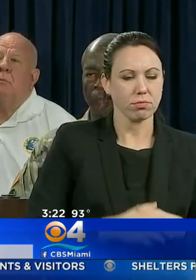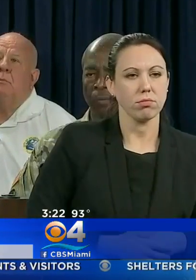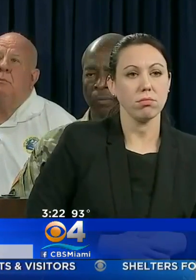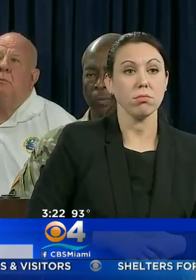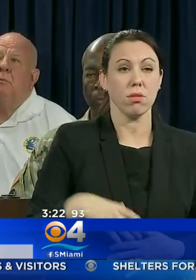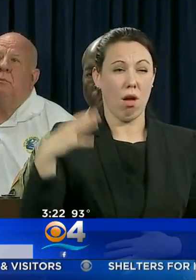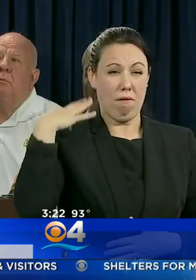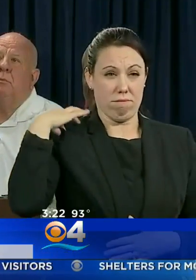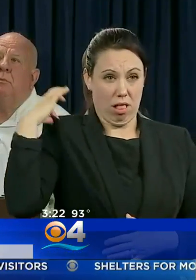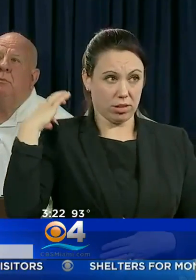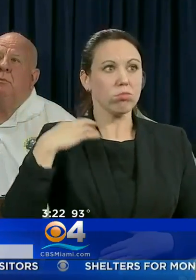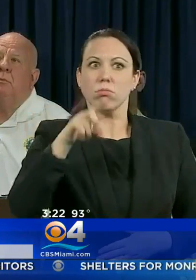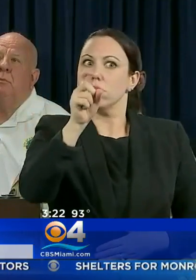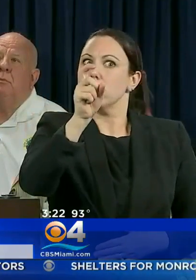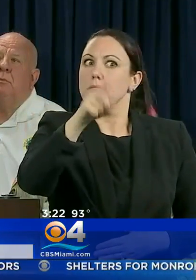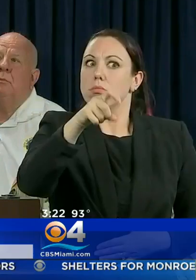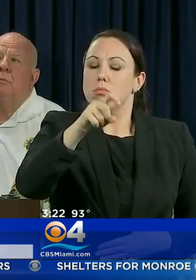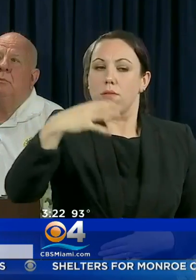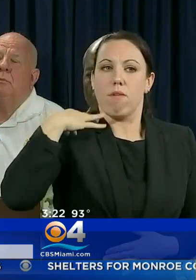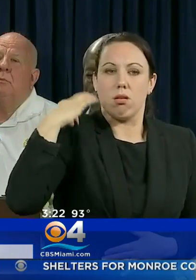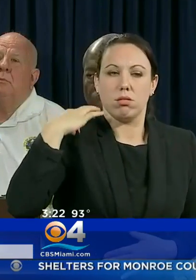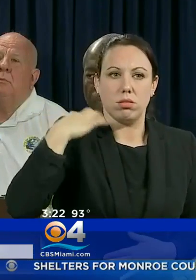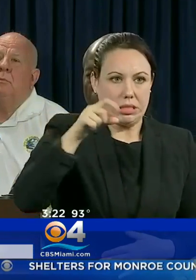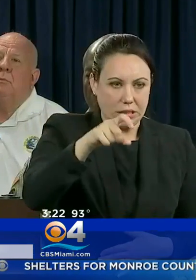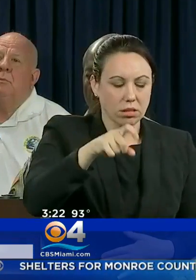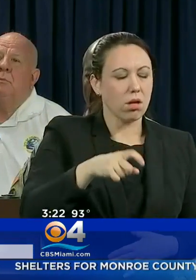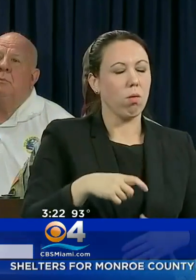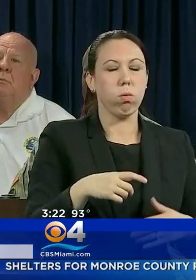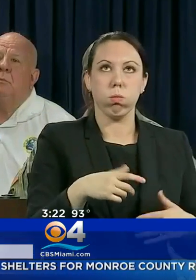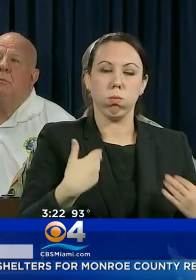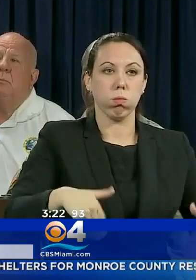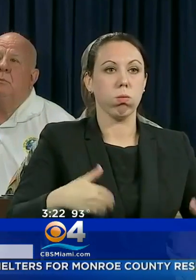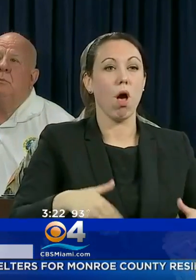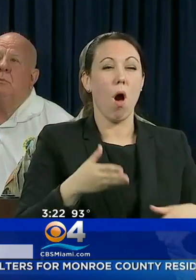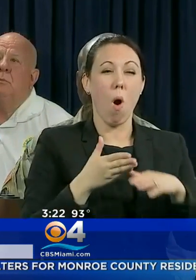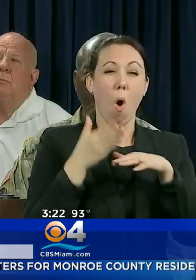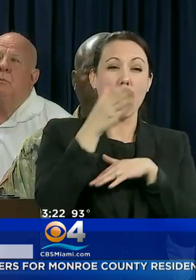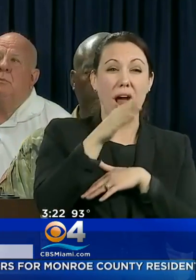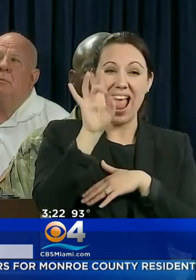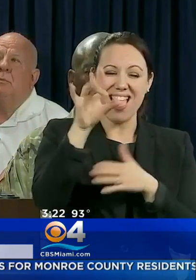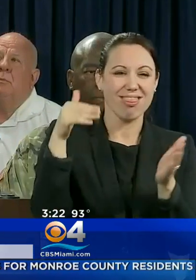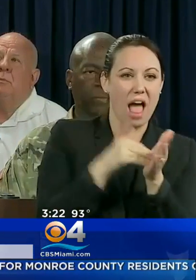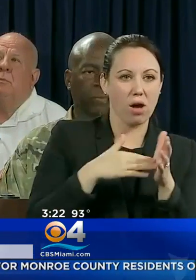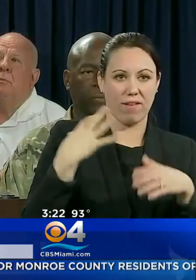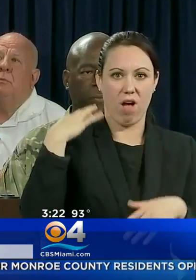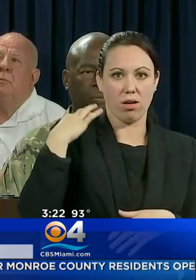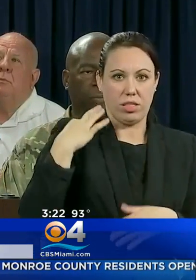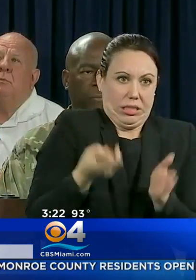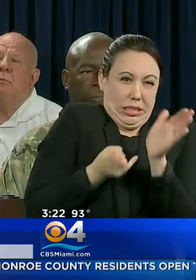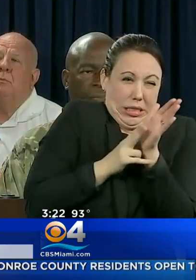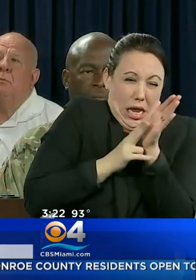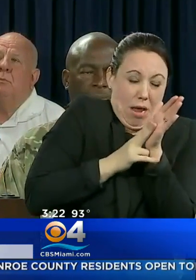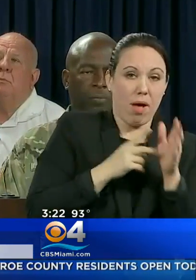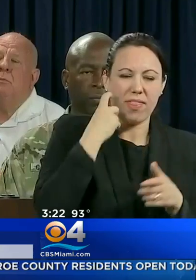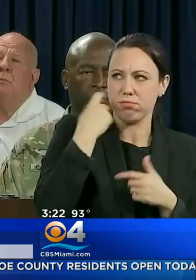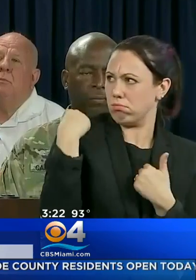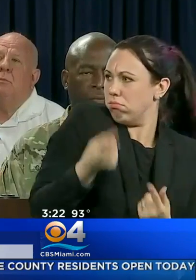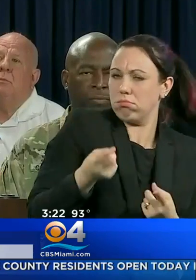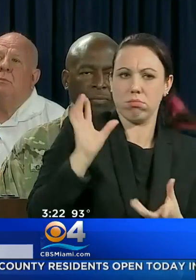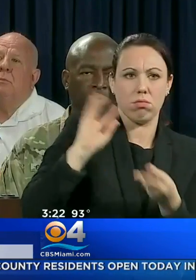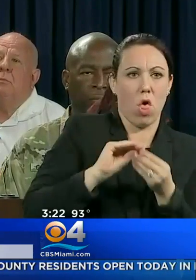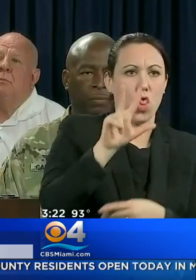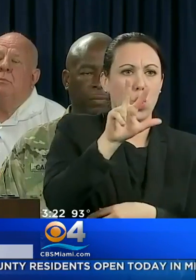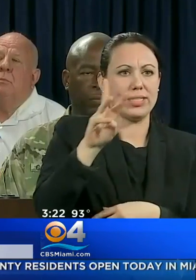VOLUNTEERS. WE NEED VOLUNTEERS. WE'VE HAD MORE THAN 8,000 VOLUNTEERS SIGN UP IN THE LAST, I THINK, 36 HOURS.